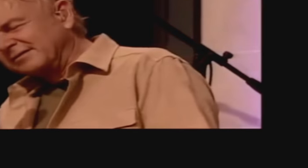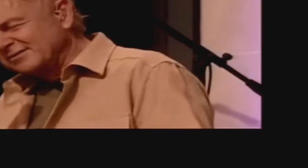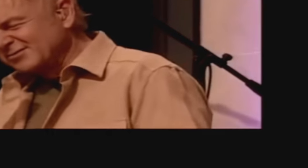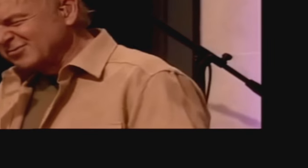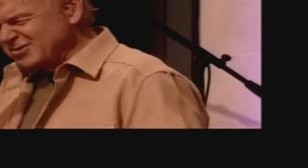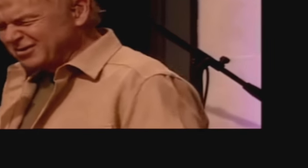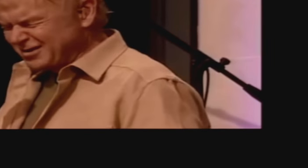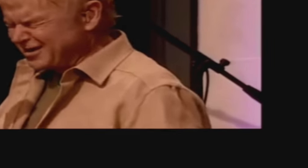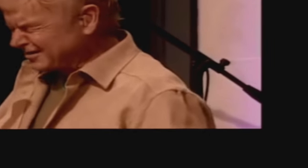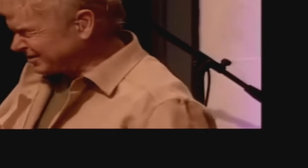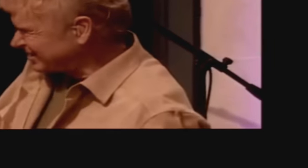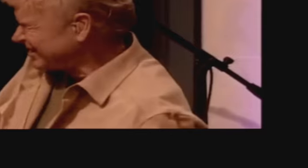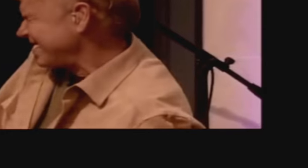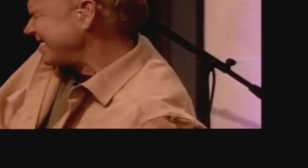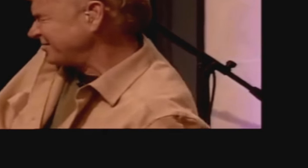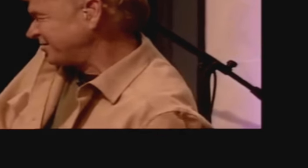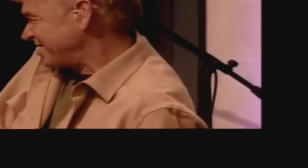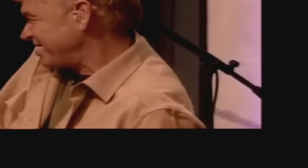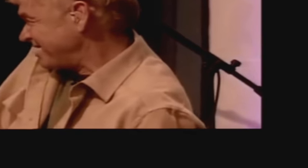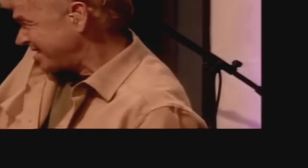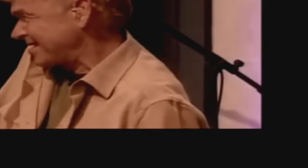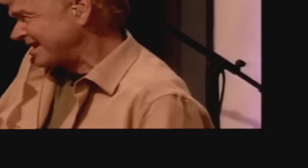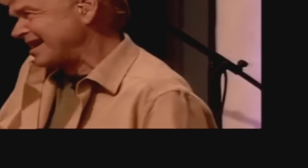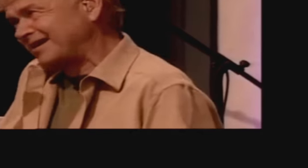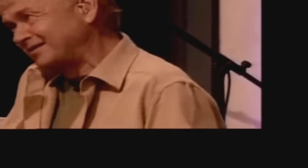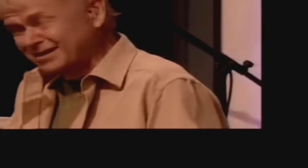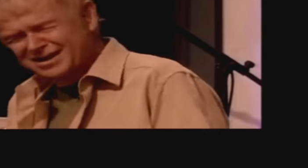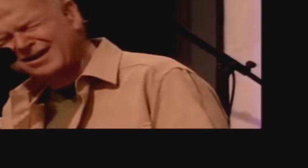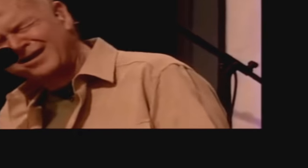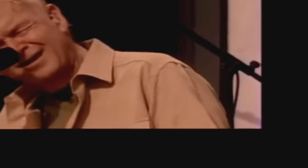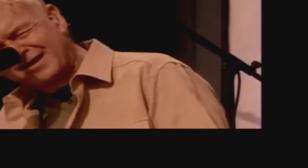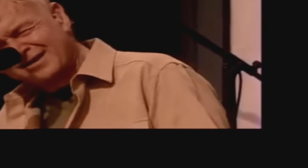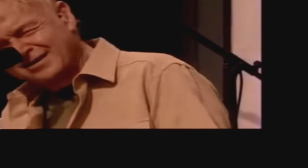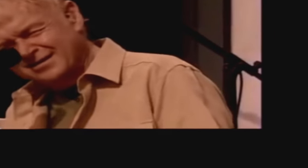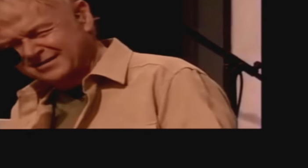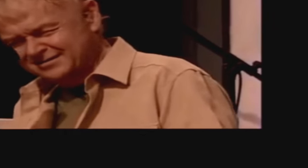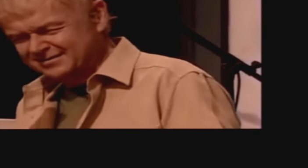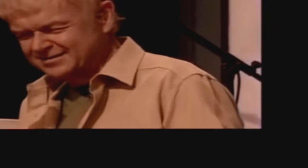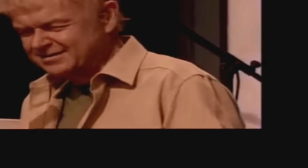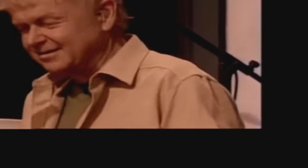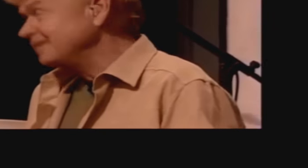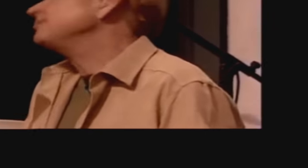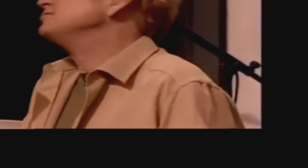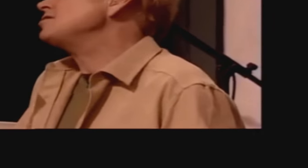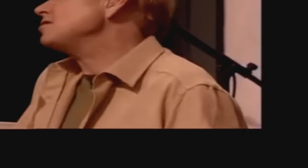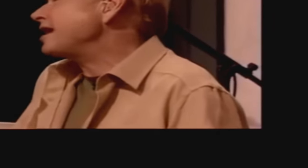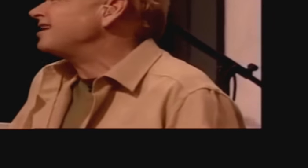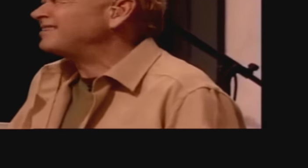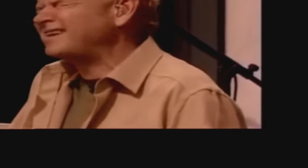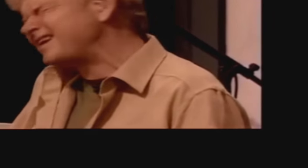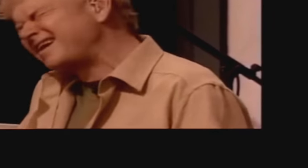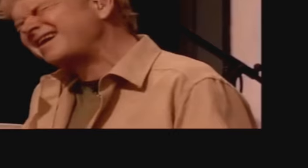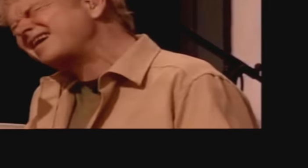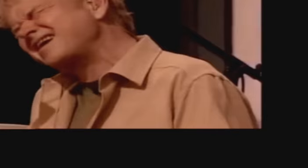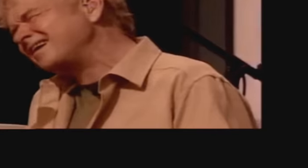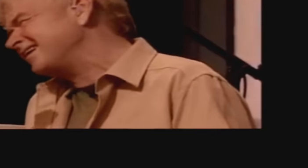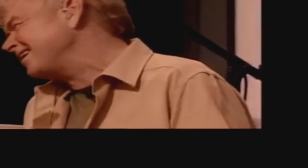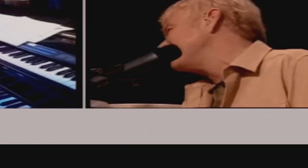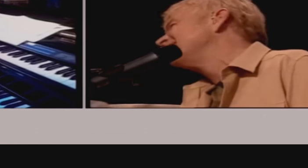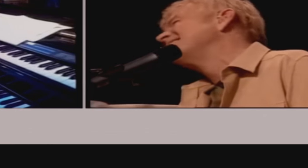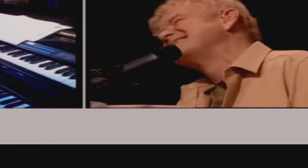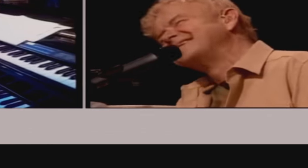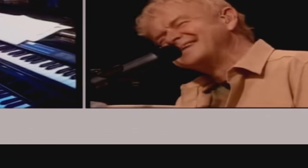can't you see The world that I need